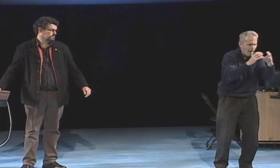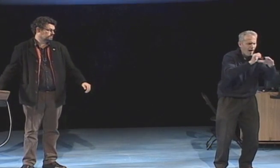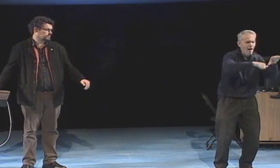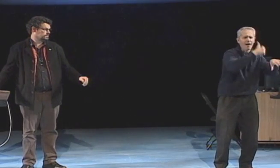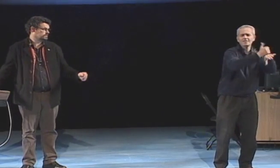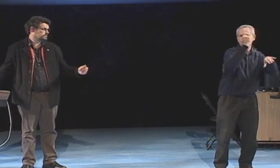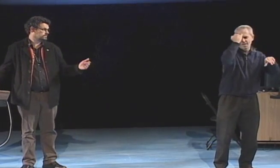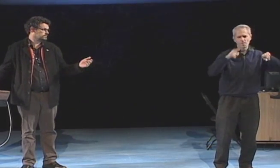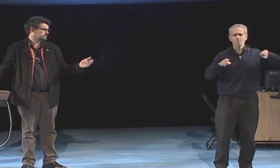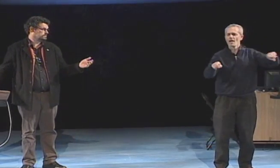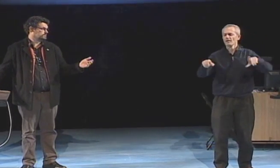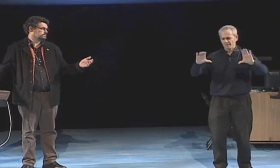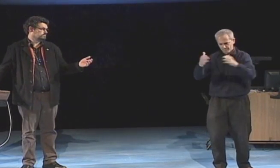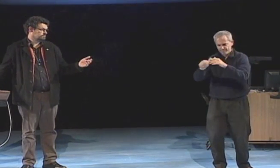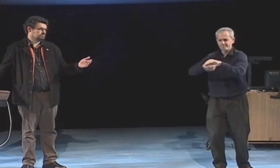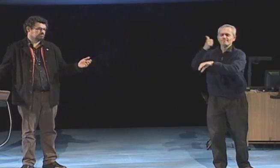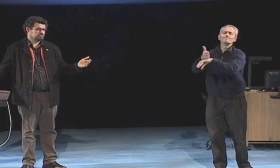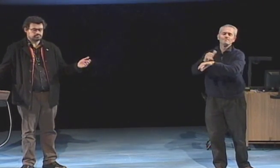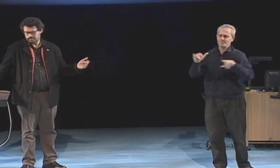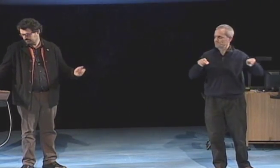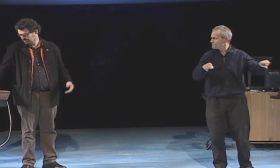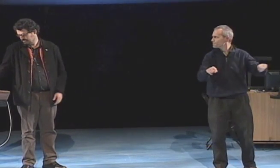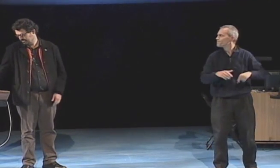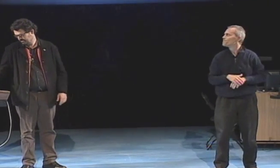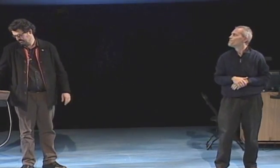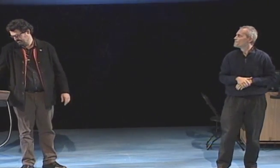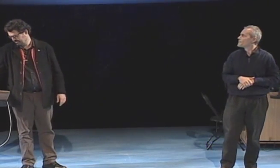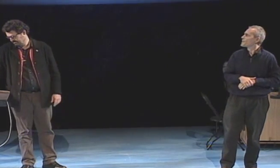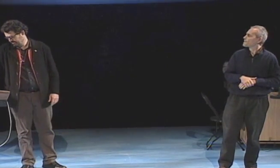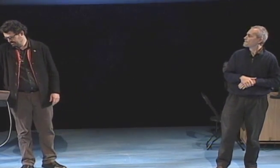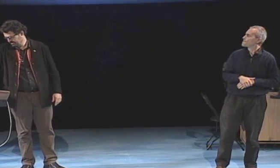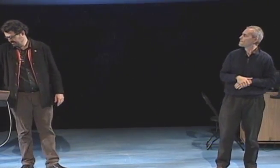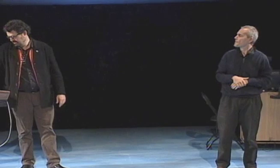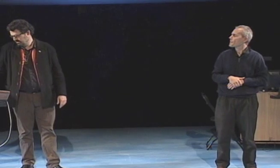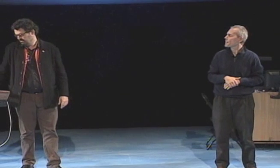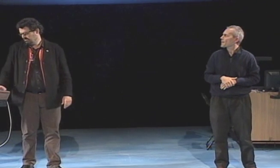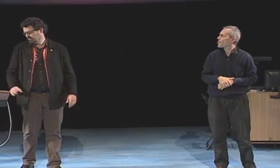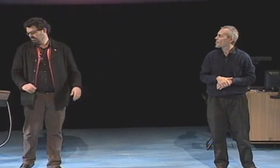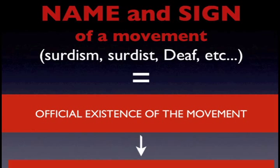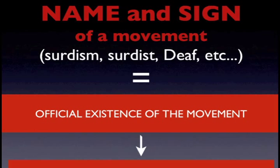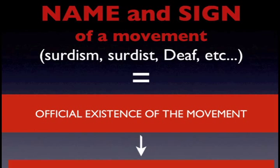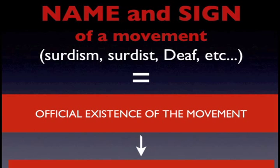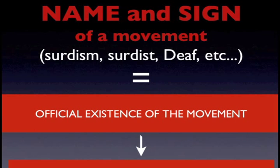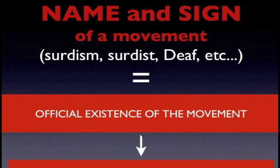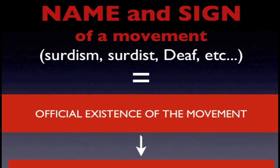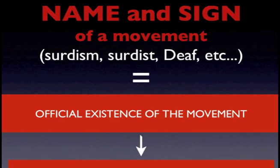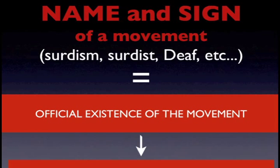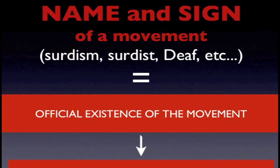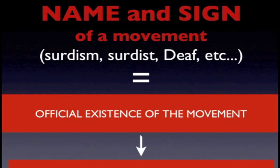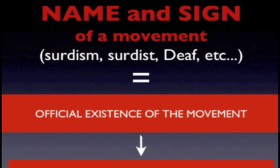Divya established their group their my my idea parallels